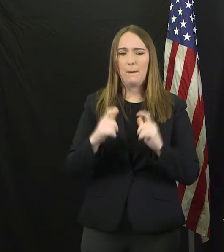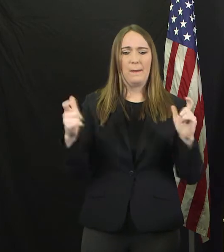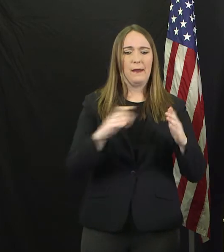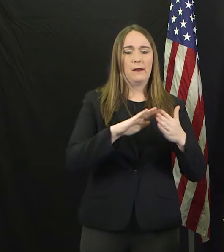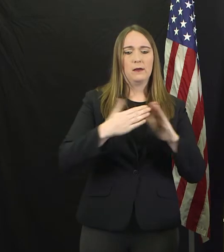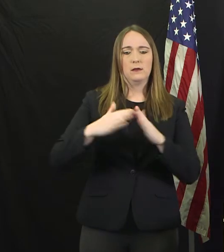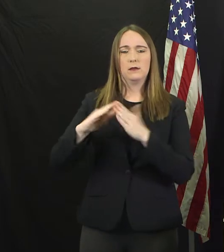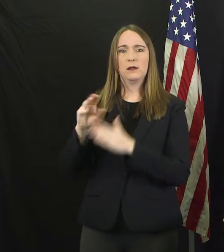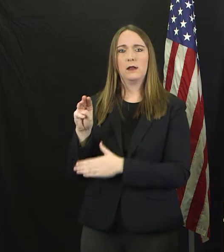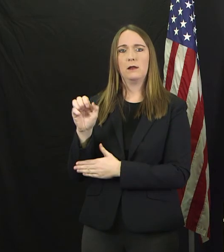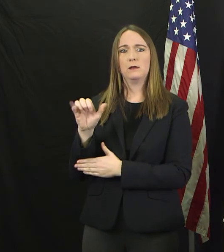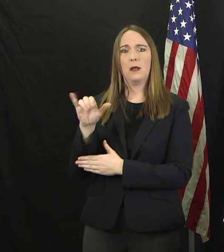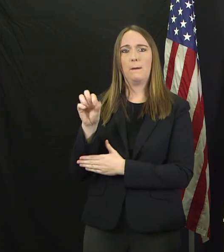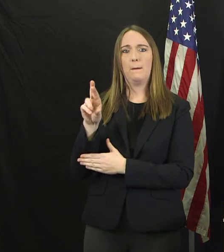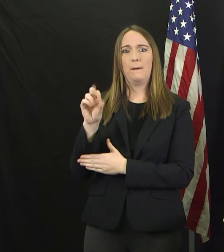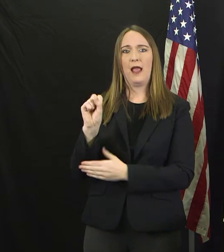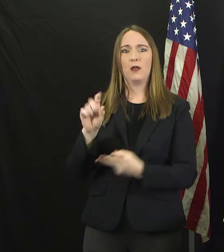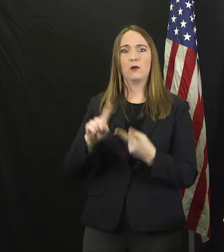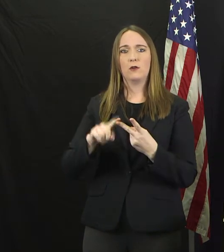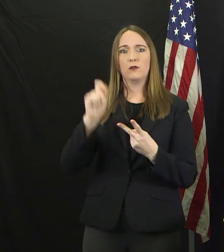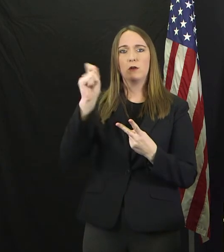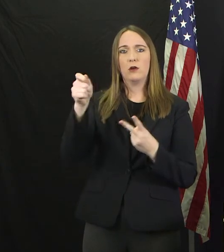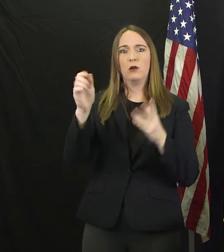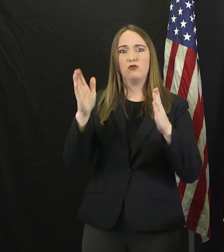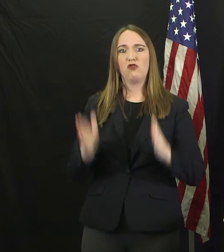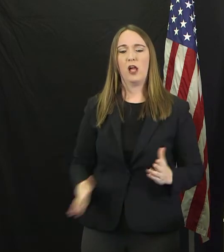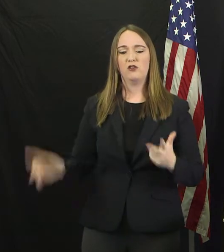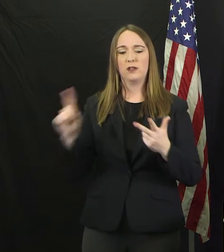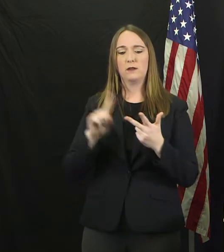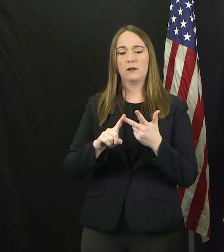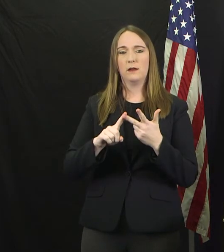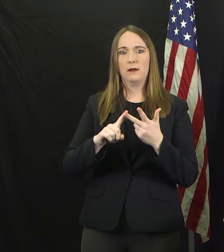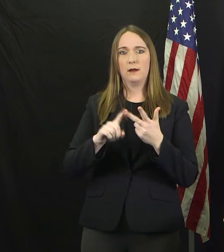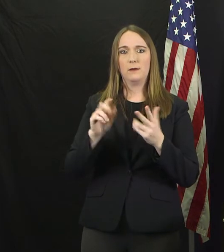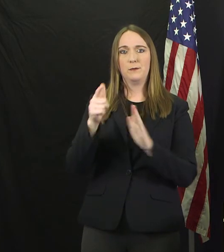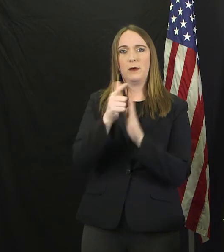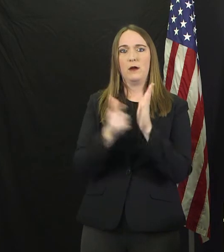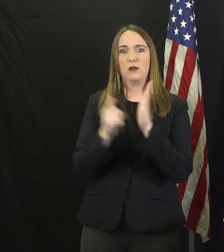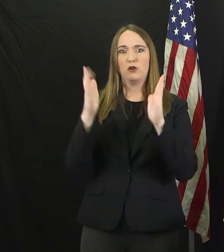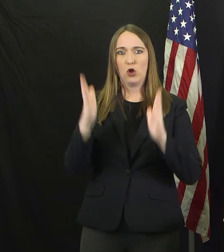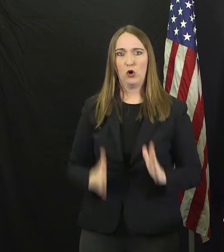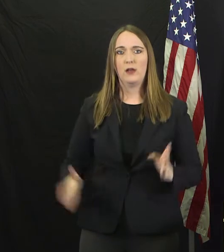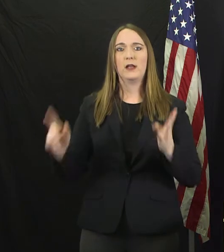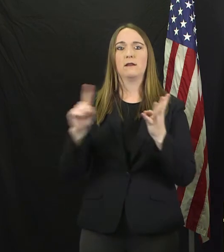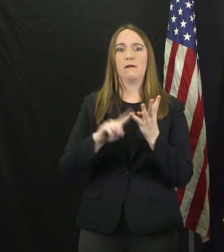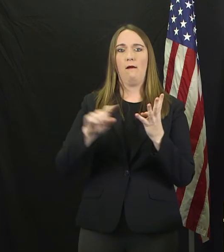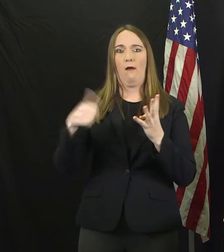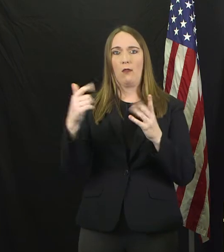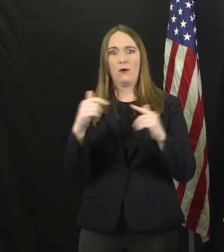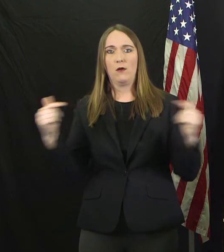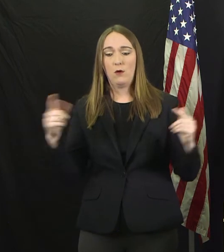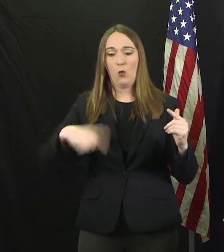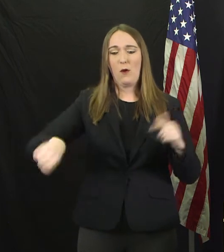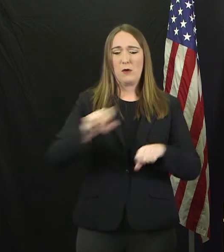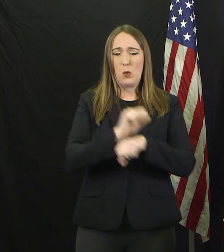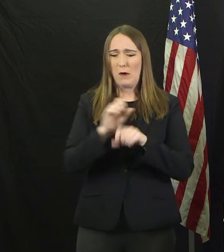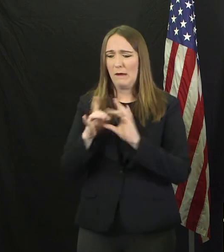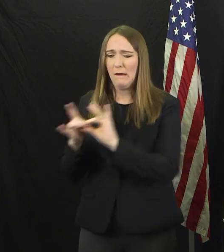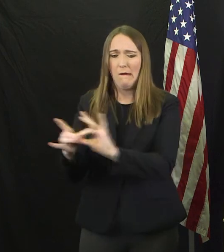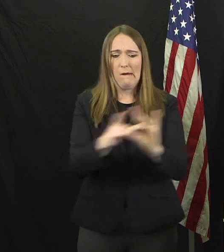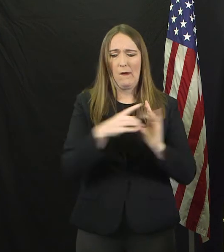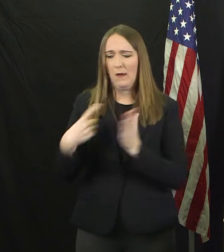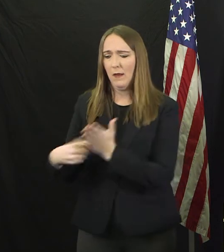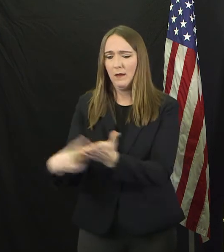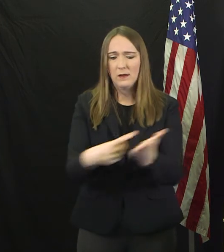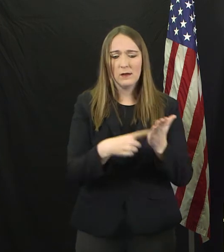judges and their attorneys and city managers to come up with a solution that will help us all. Tomorrow